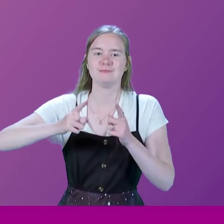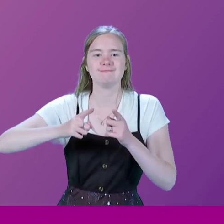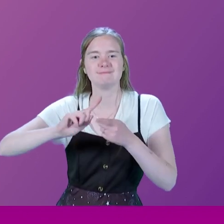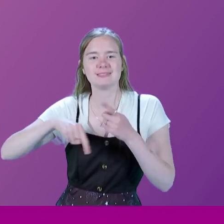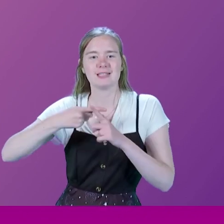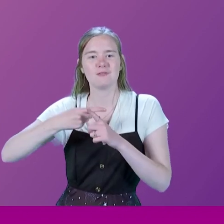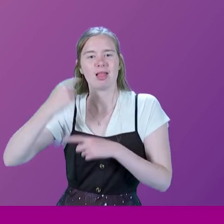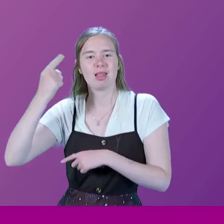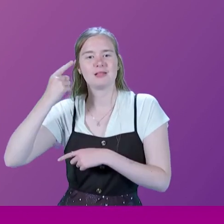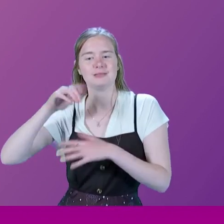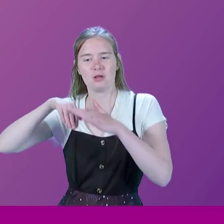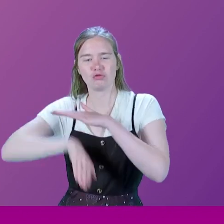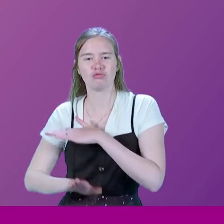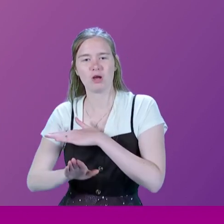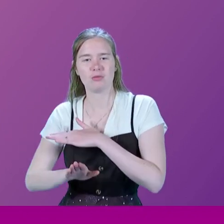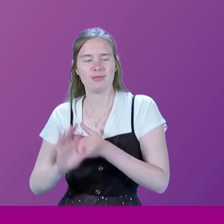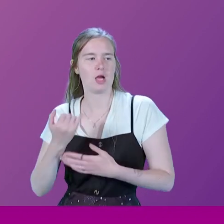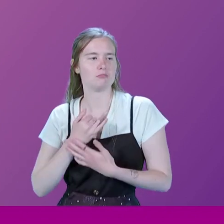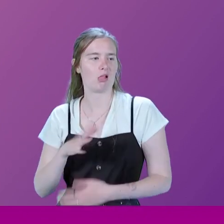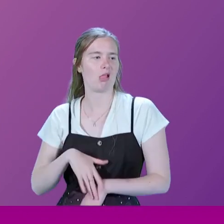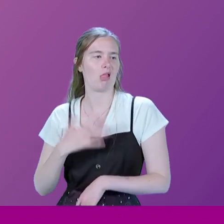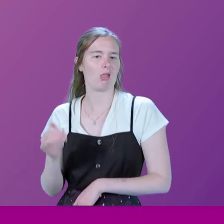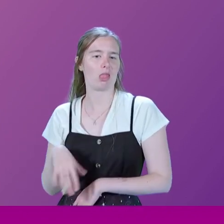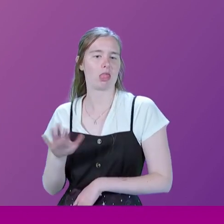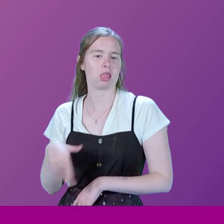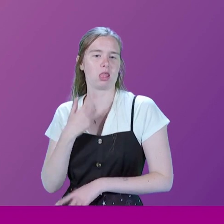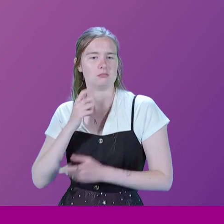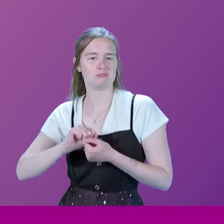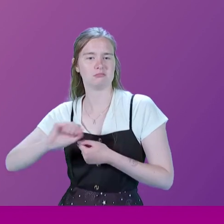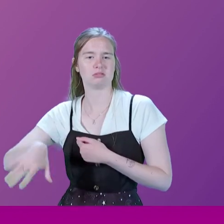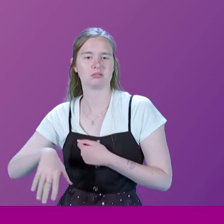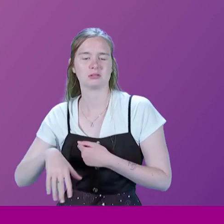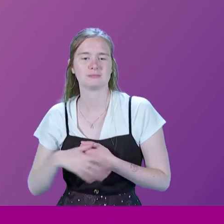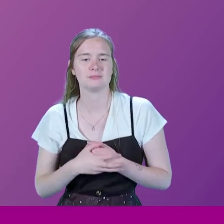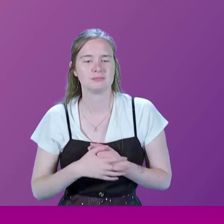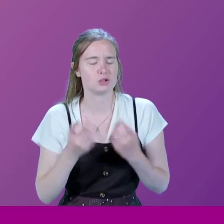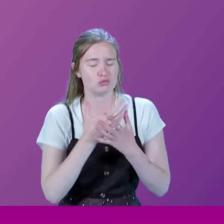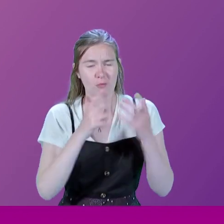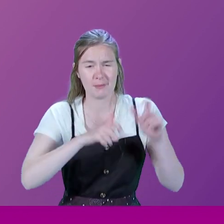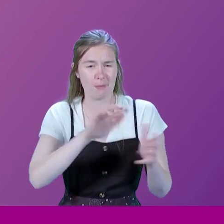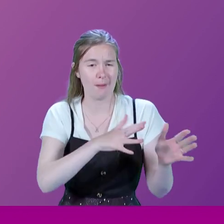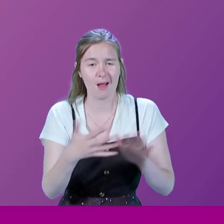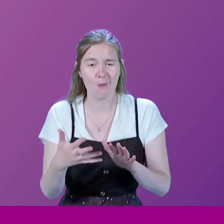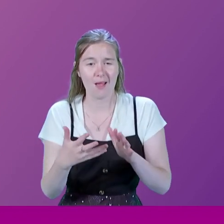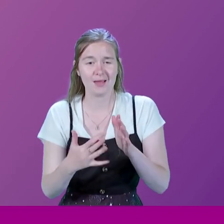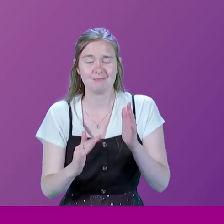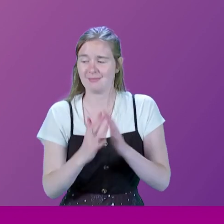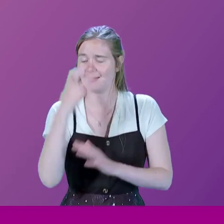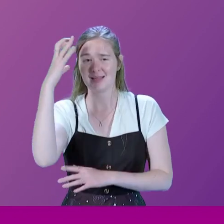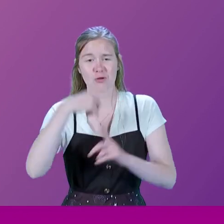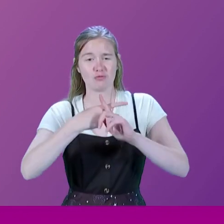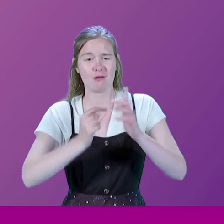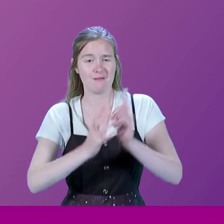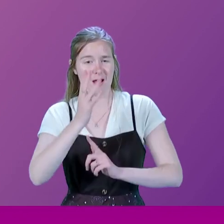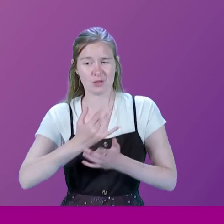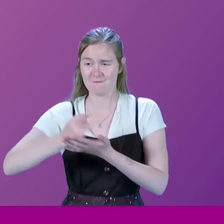because their negligence had contributed to hundreds of, well, it wasn't hundreds, ten scores. I don't remember how many people died in the King's Cross fire. So